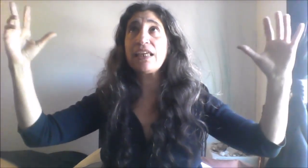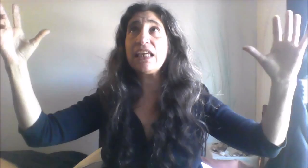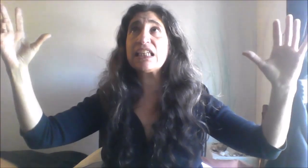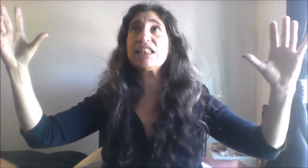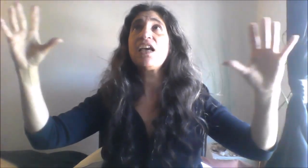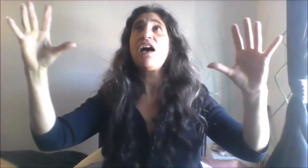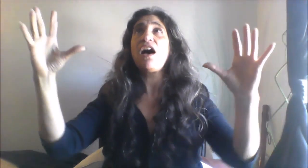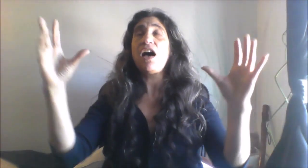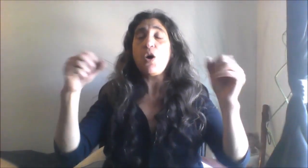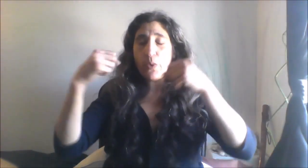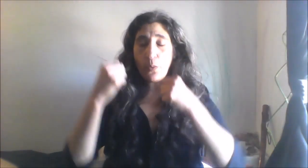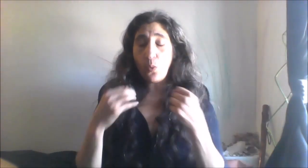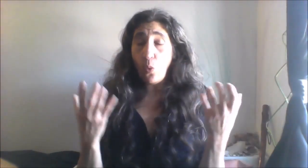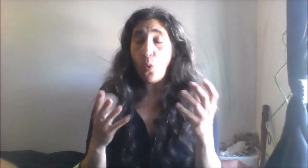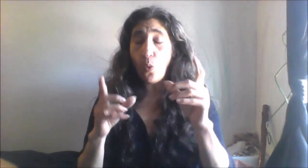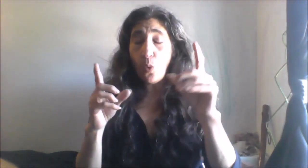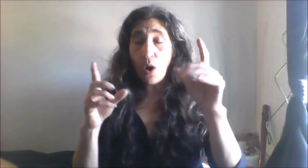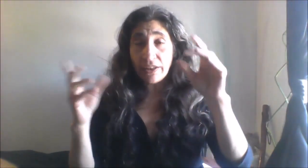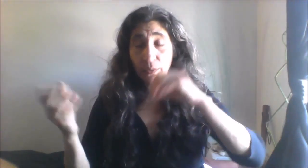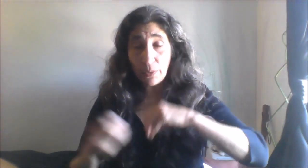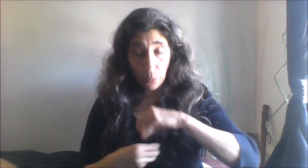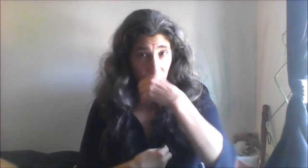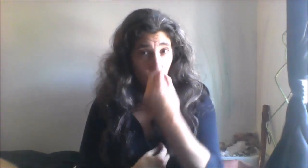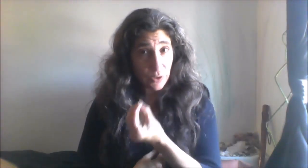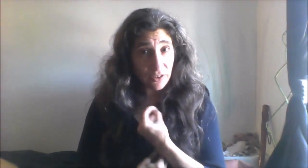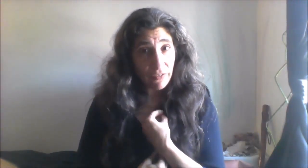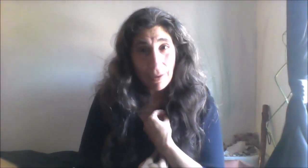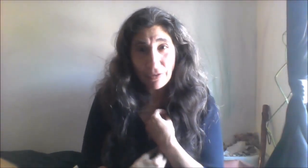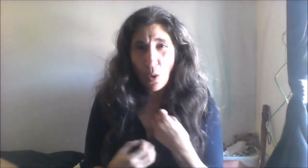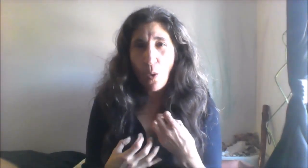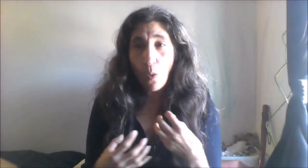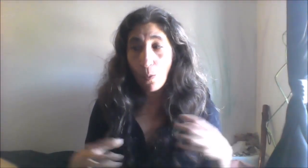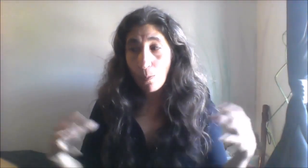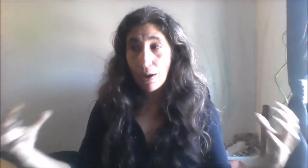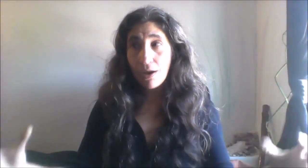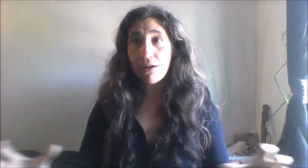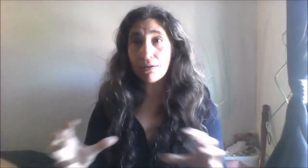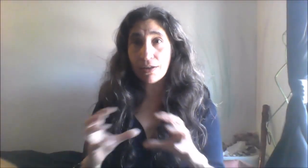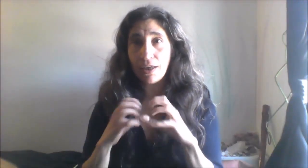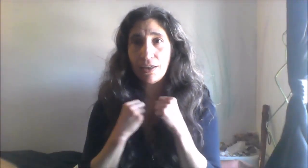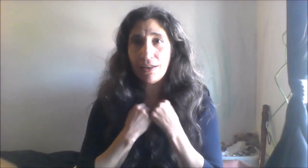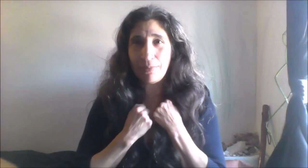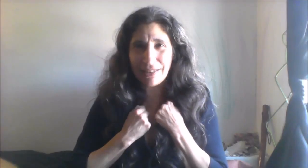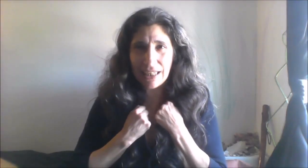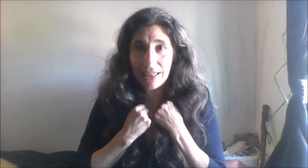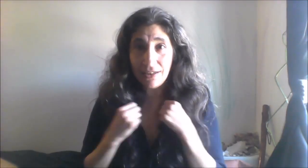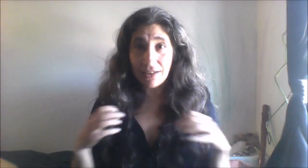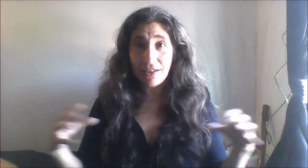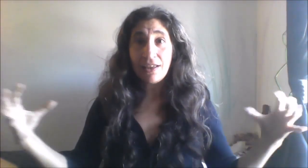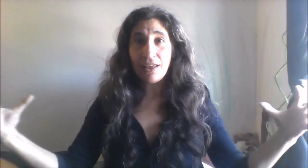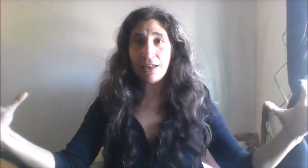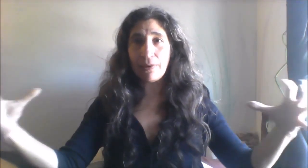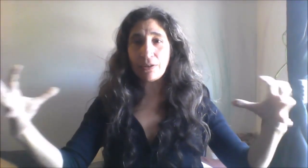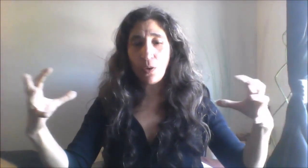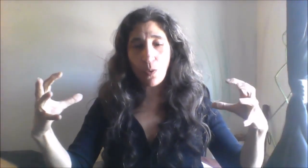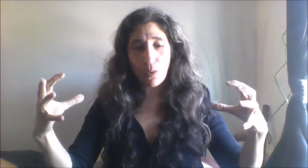kings uh on the other where queens are about the home okay and about the inner and about the home